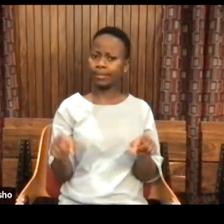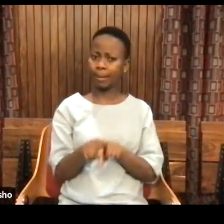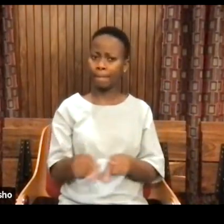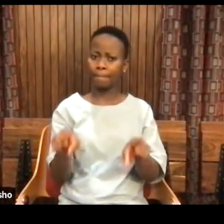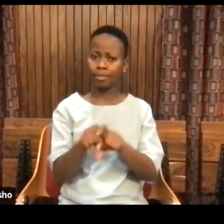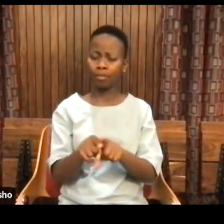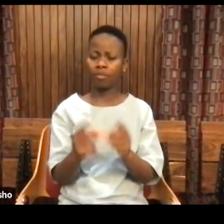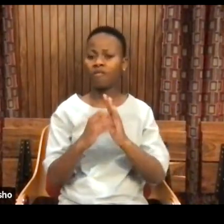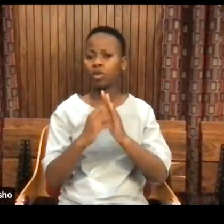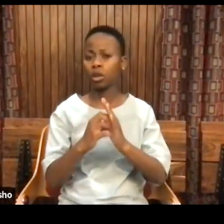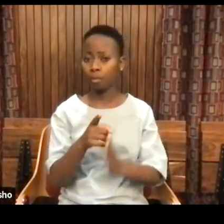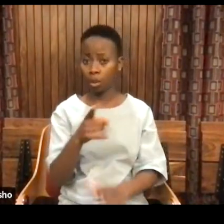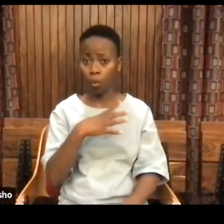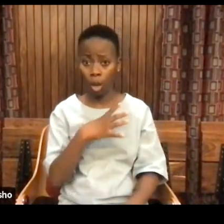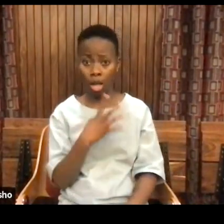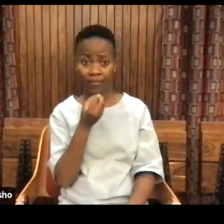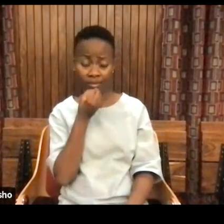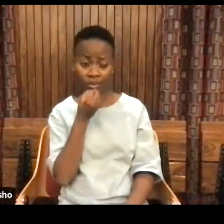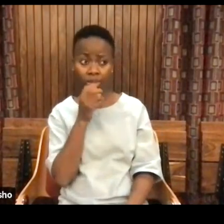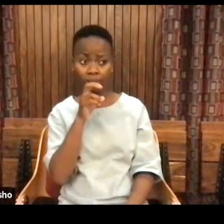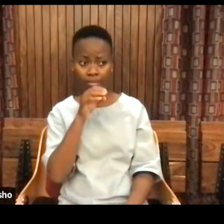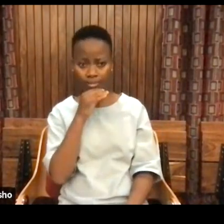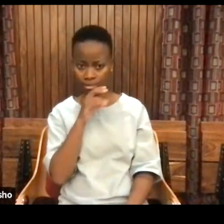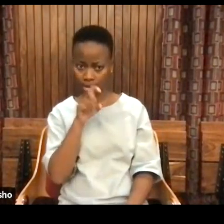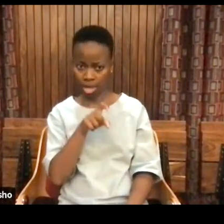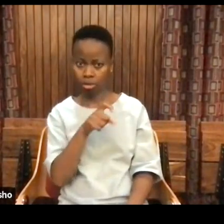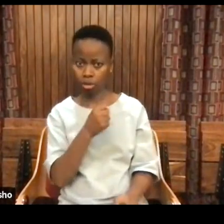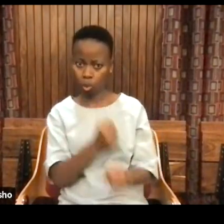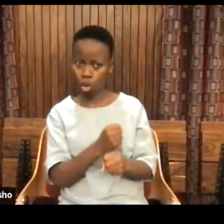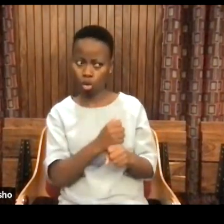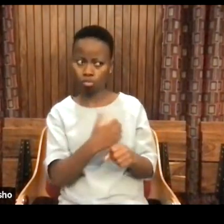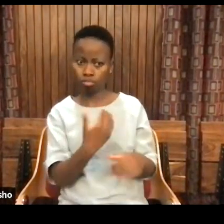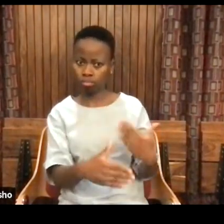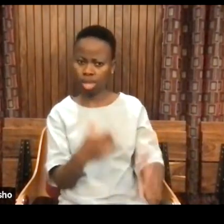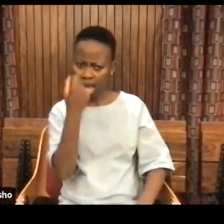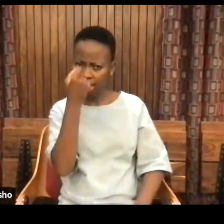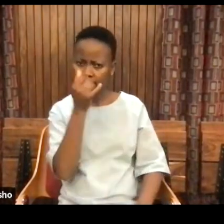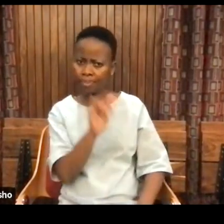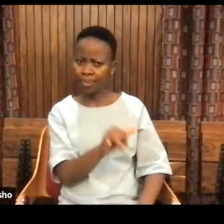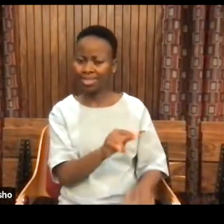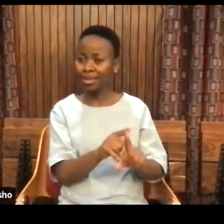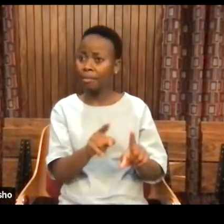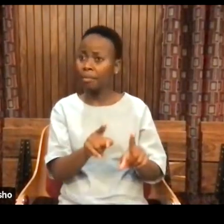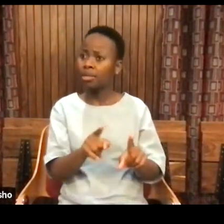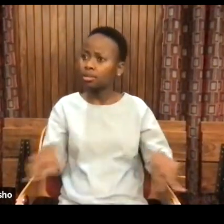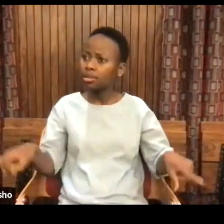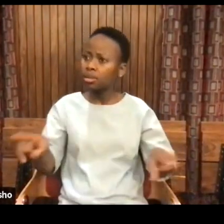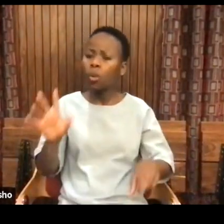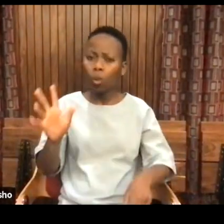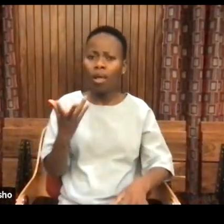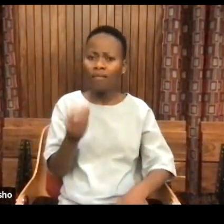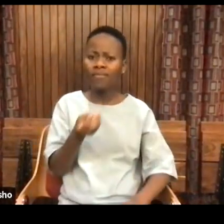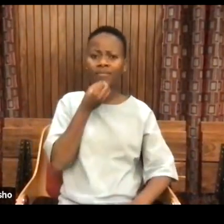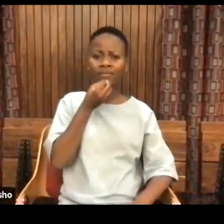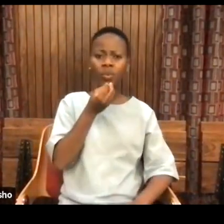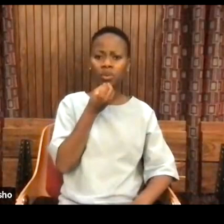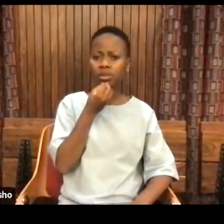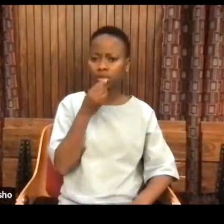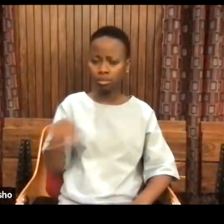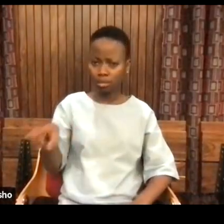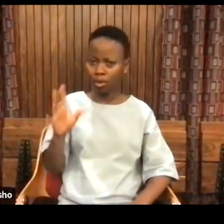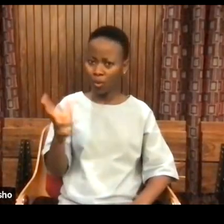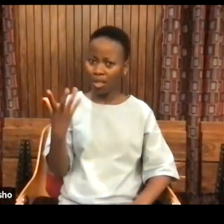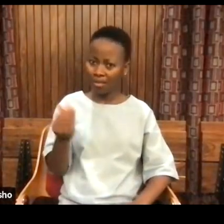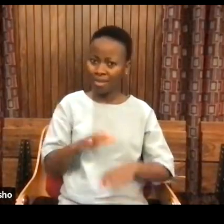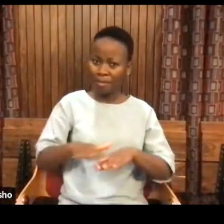need food, you have to work, we understand that. But somehow, we just, everyone's going to have food, everyone's going to have a place